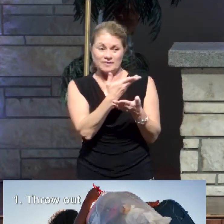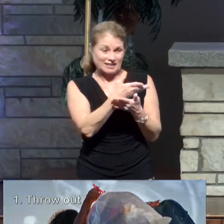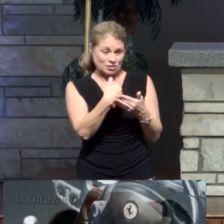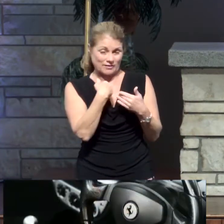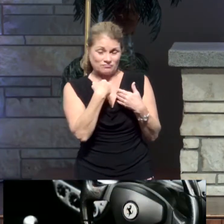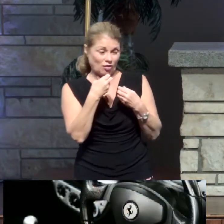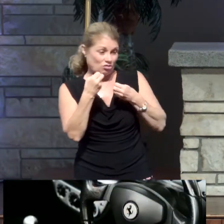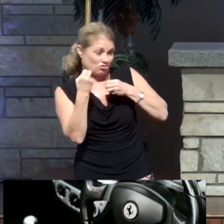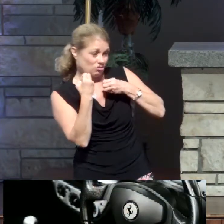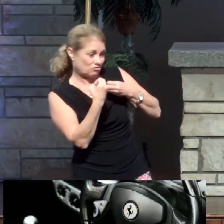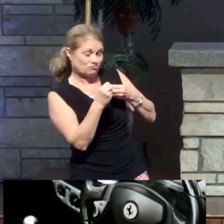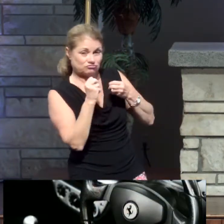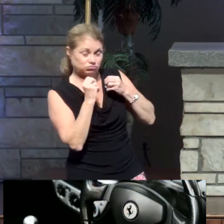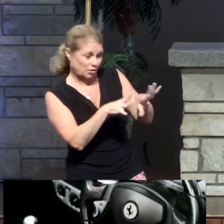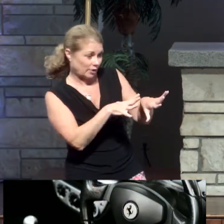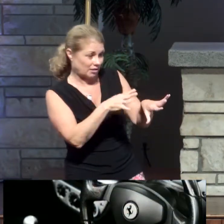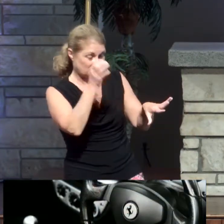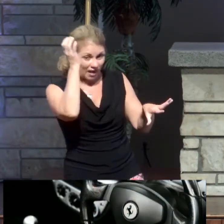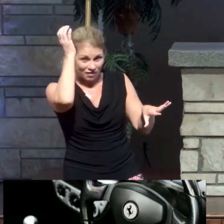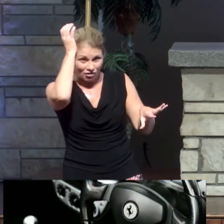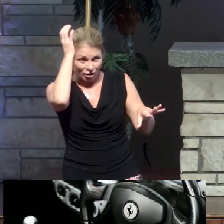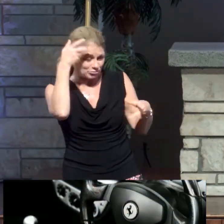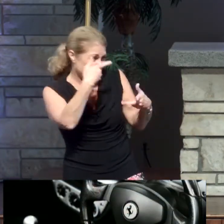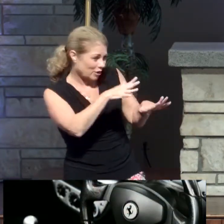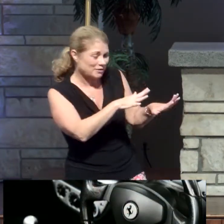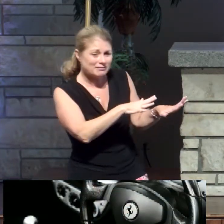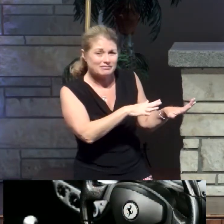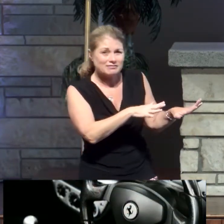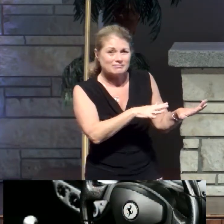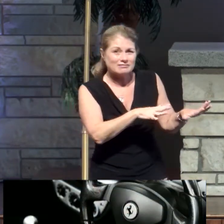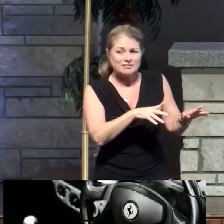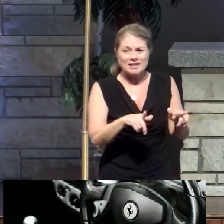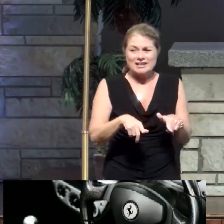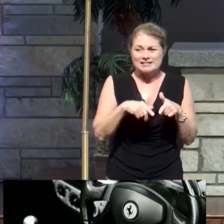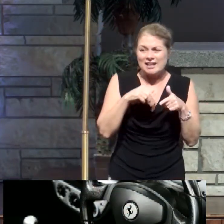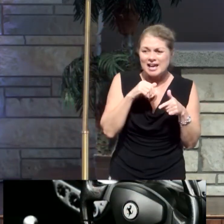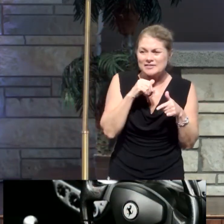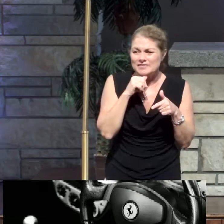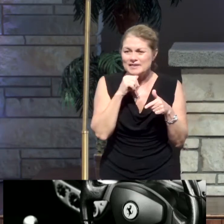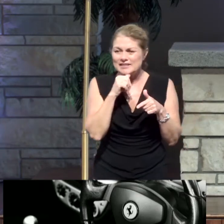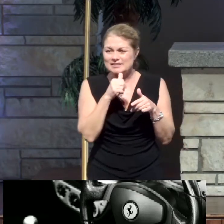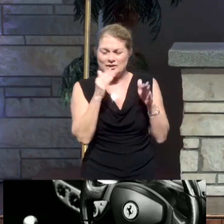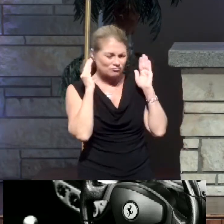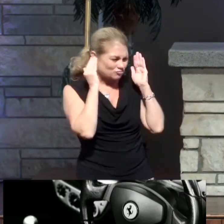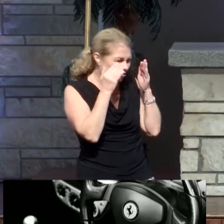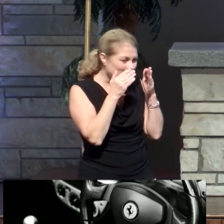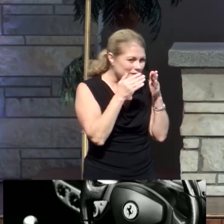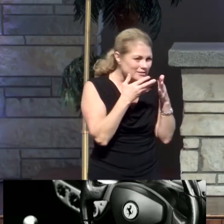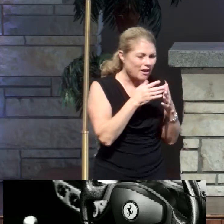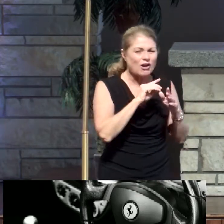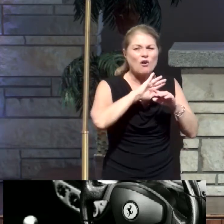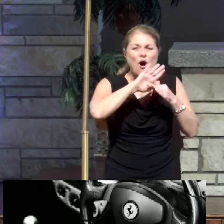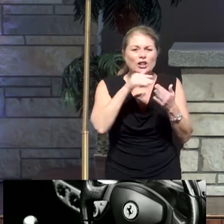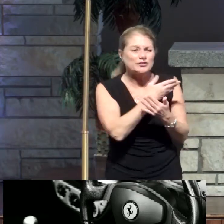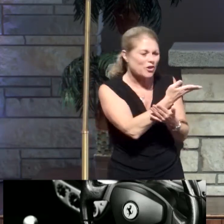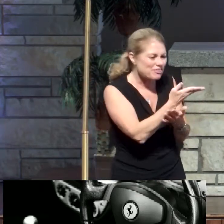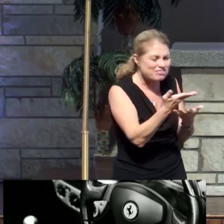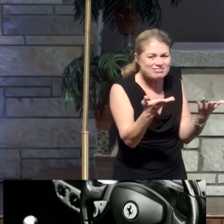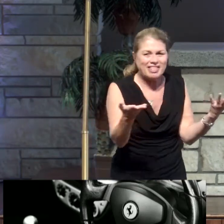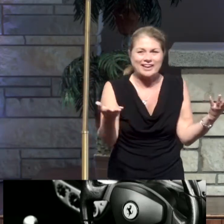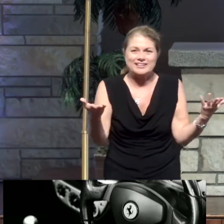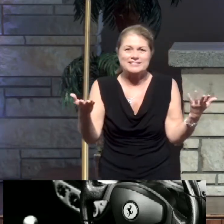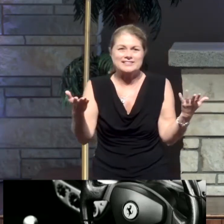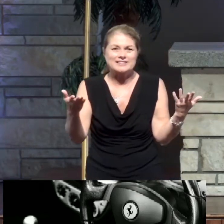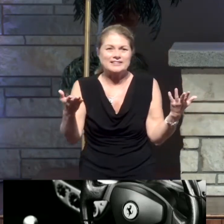Throw some stuff out. Life does not consist in an abundance of your possessions. I mean, how many of you can